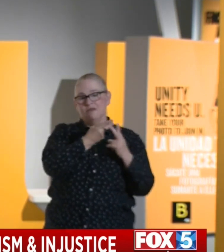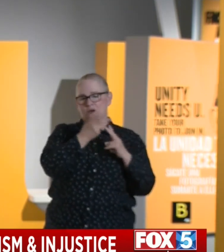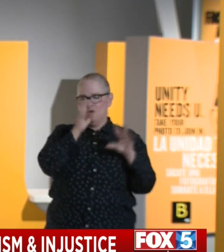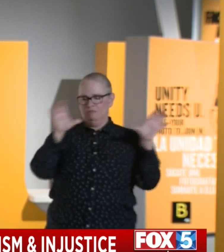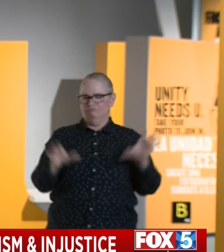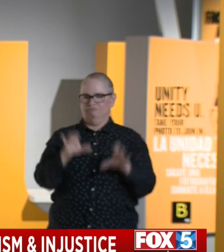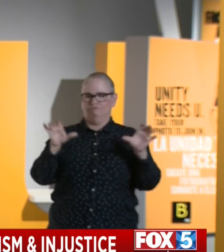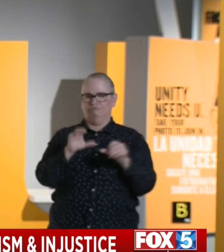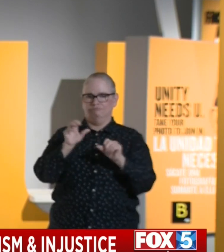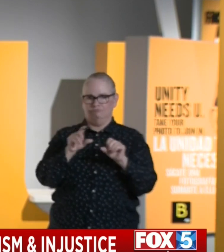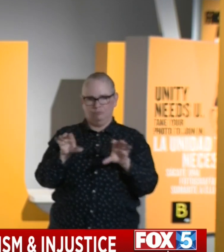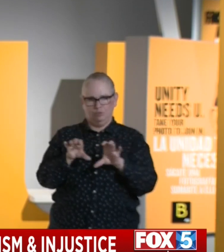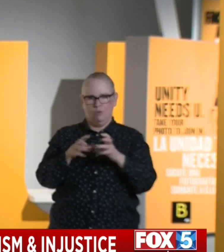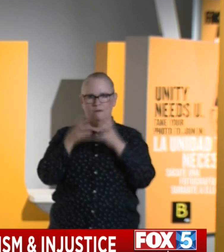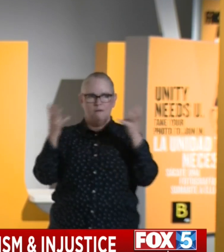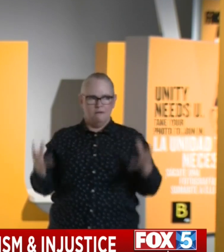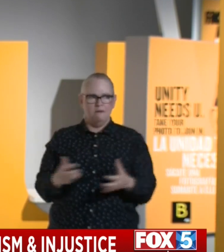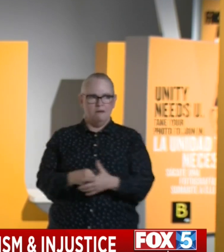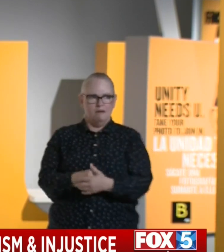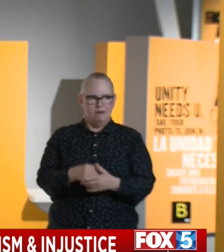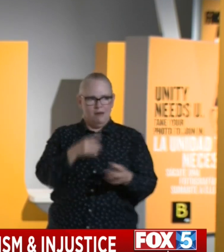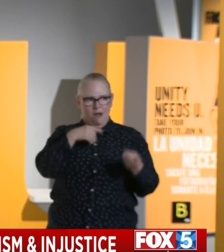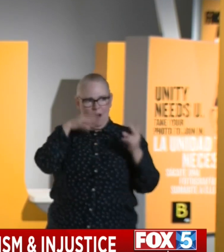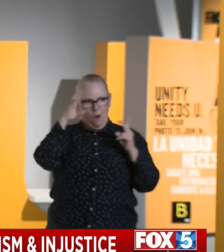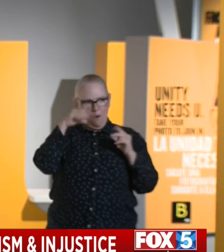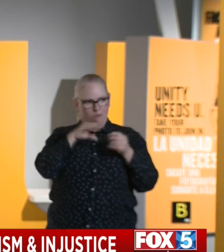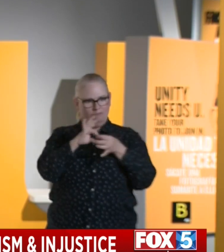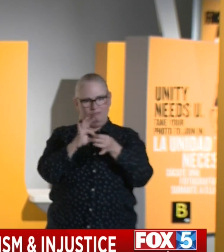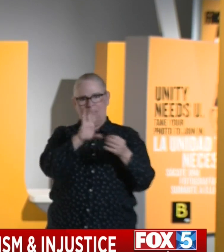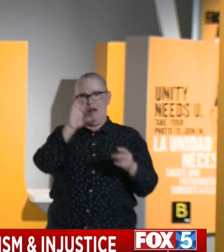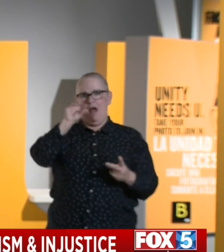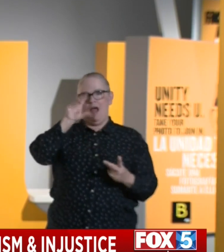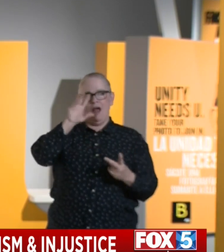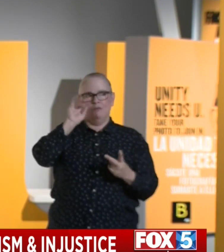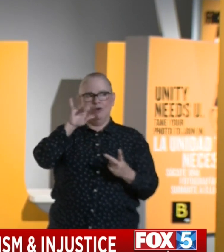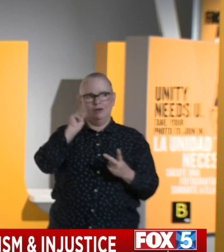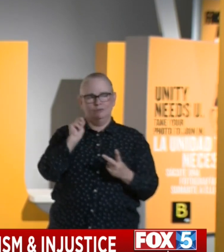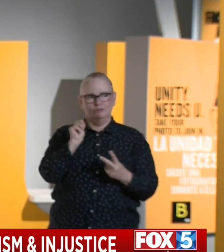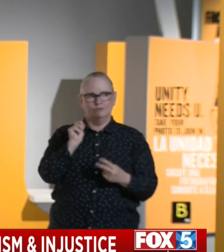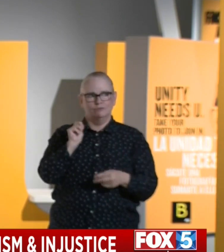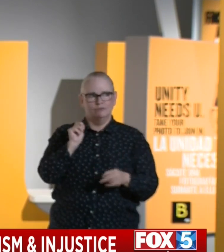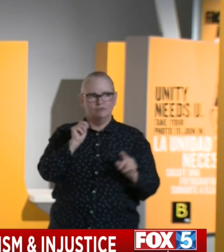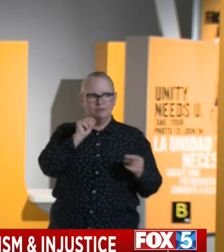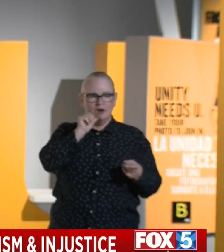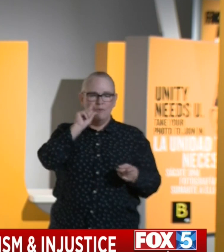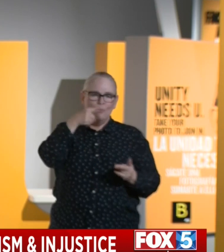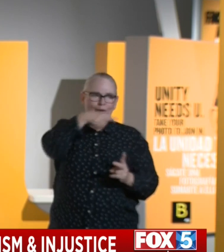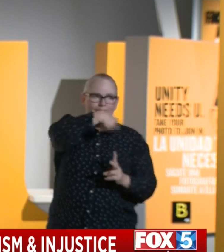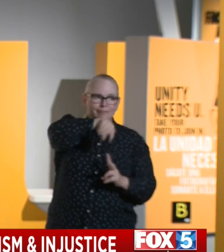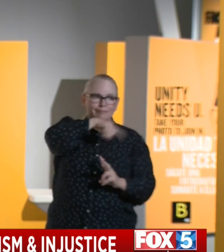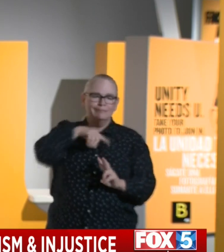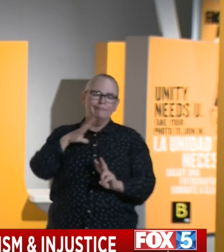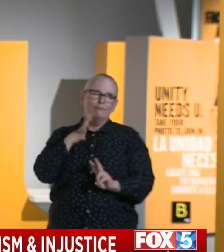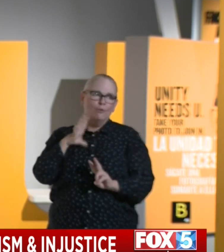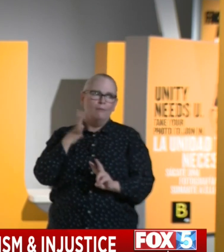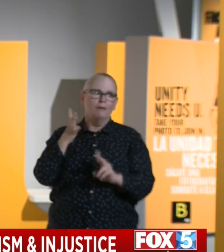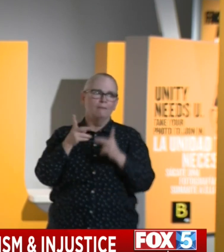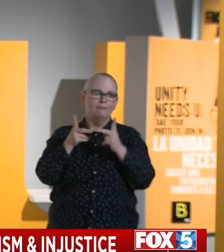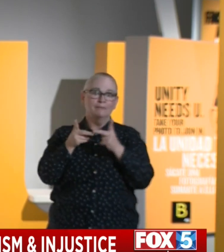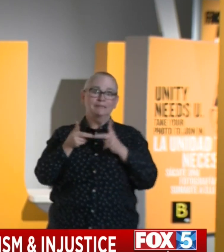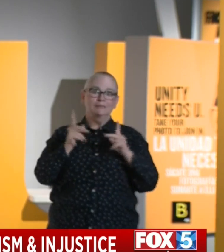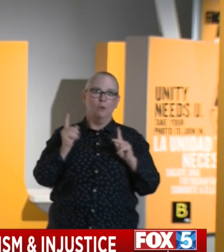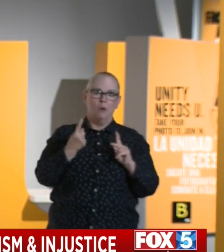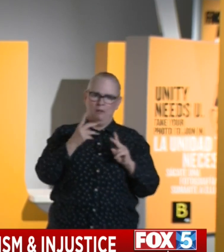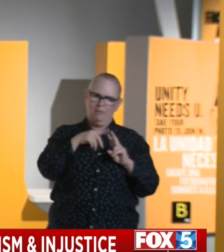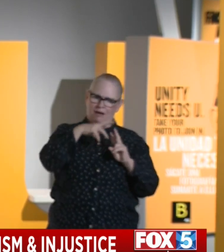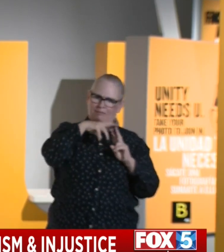carry forward. And it's also the spirit of collaboration, not just with those in positions of formal authority, but others that are exercising